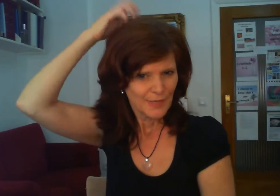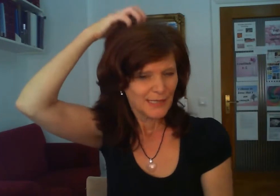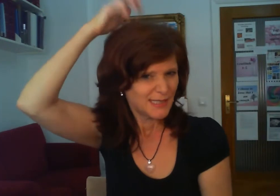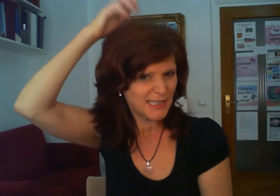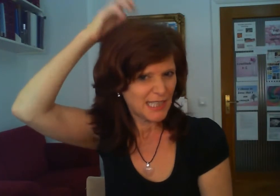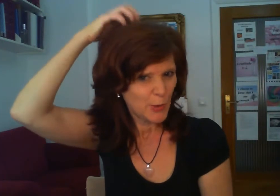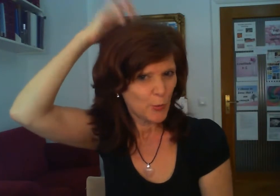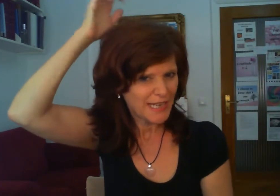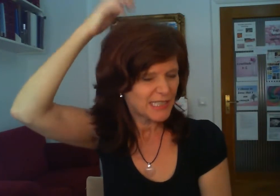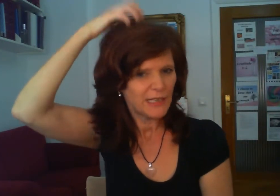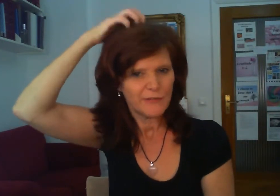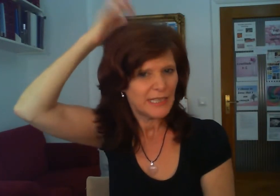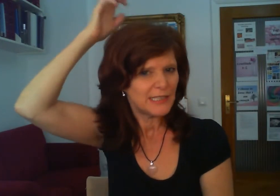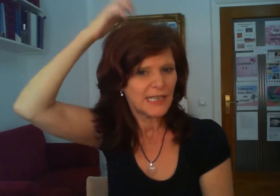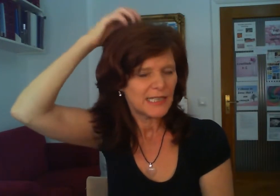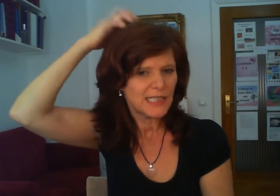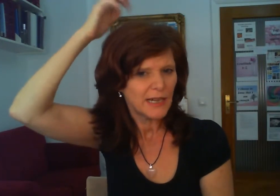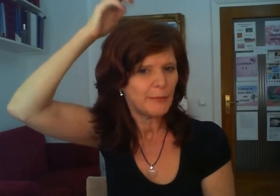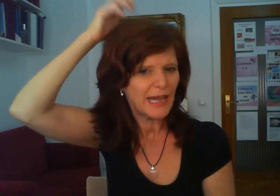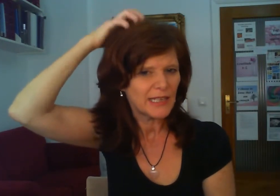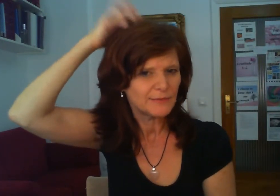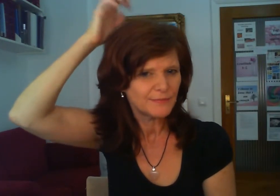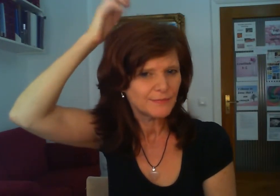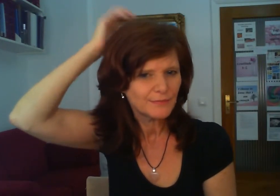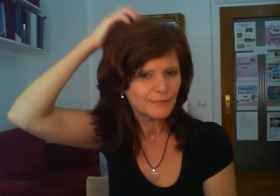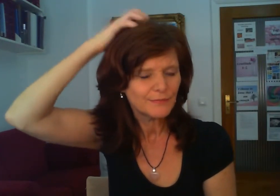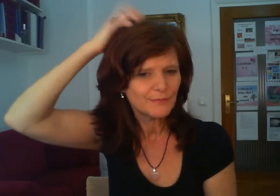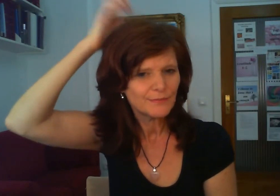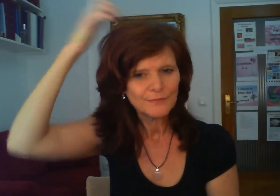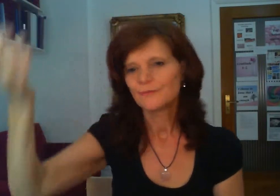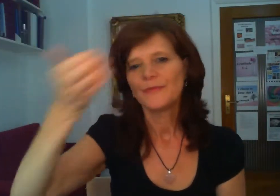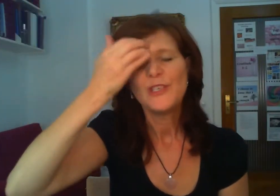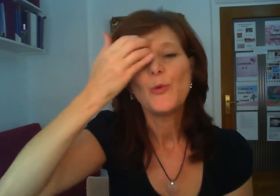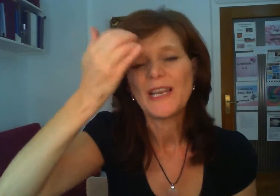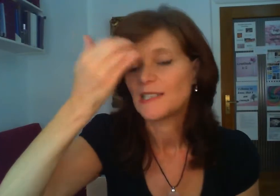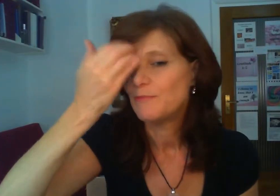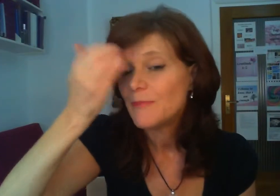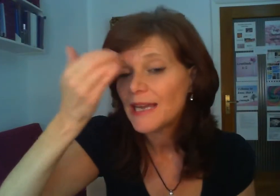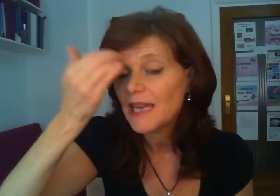sitting waiting for the internet to come back you waste money